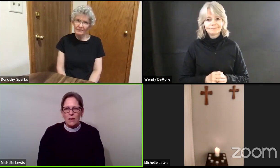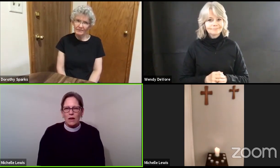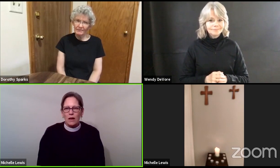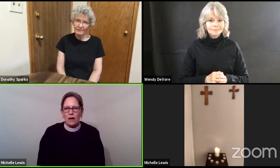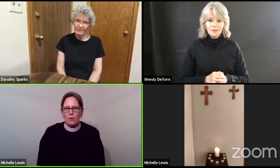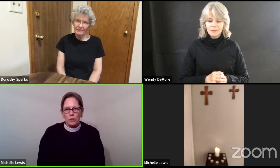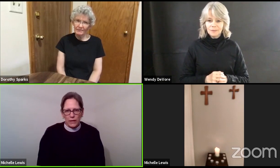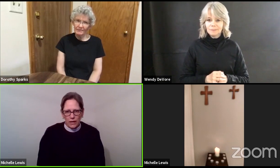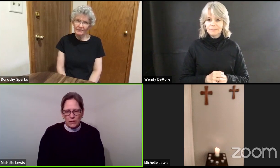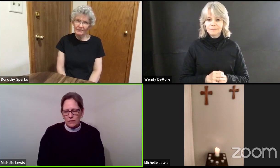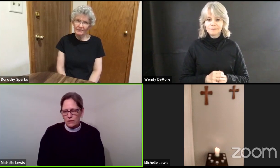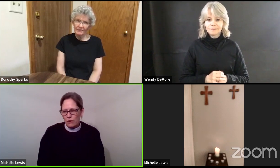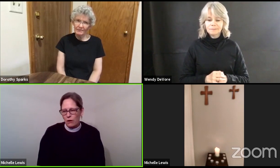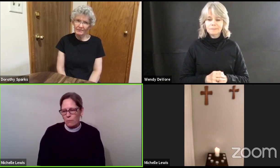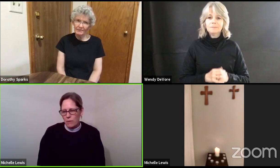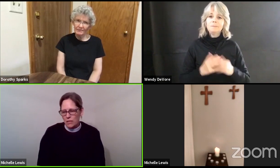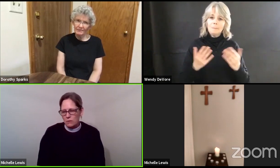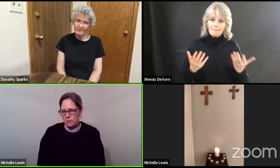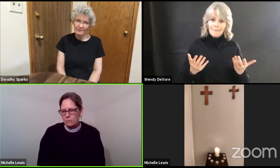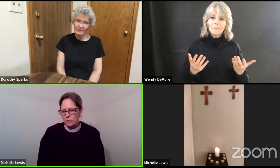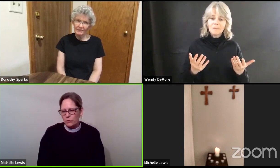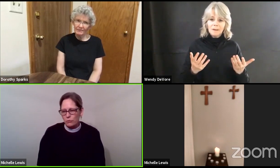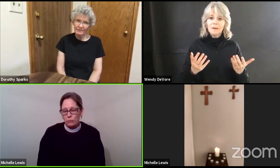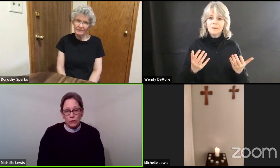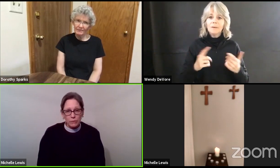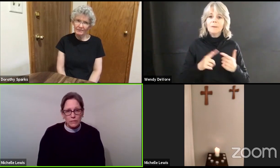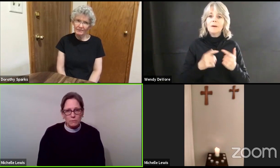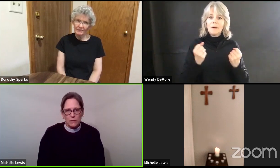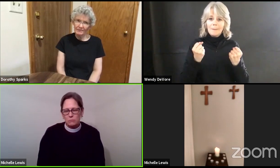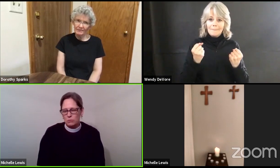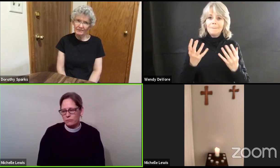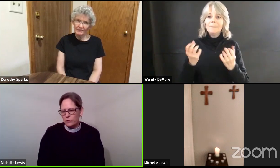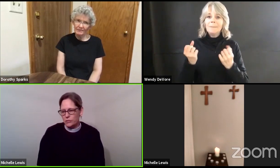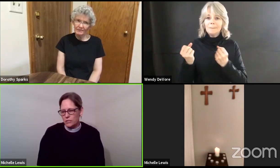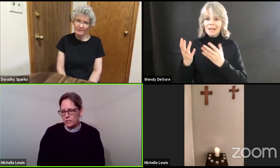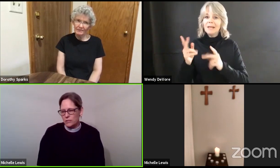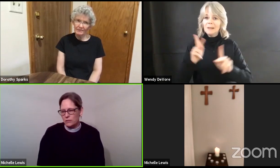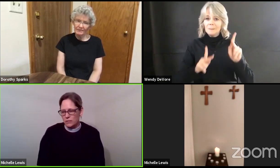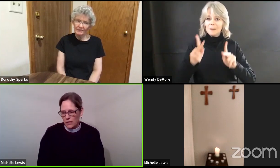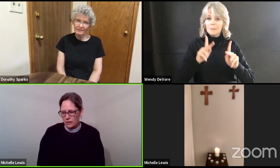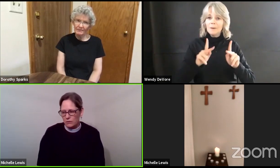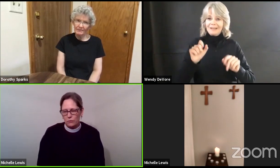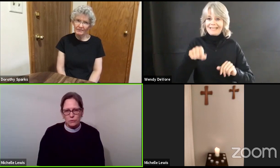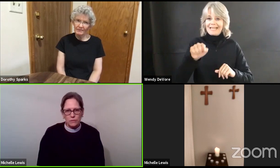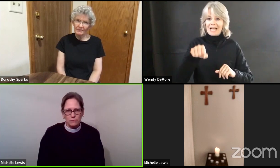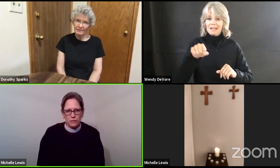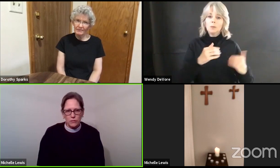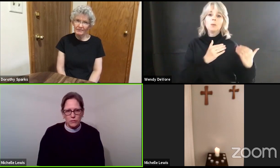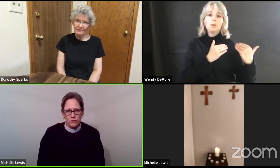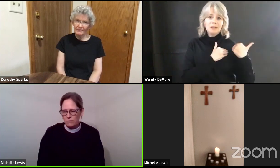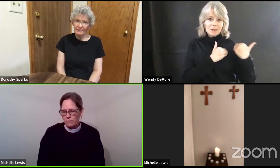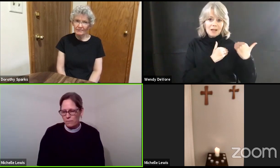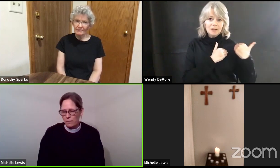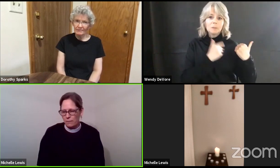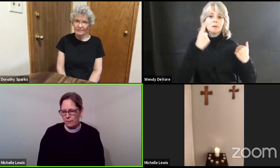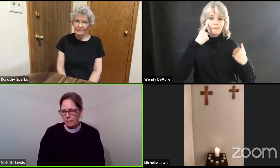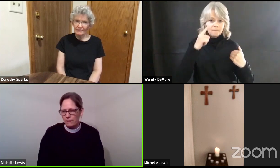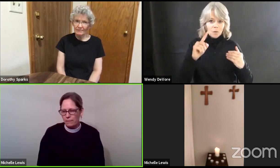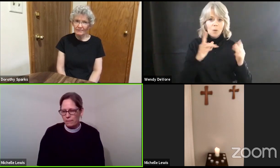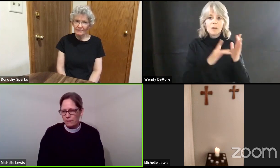I will add that there are many people who were responsible for Jesus' death and crucifixion, but we